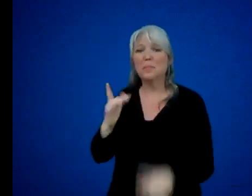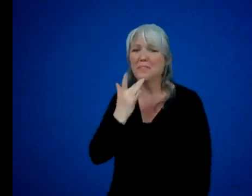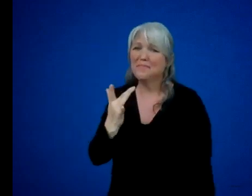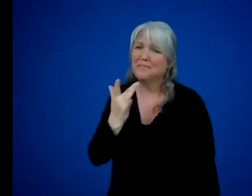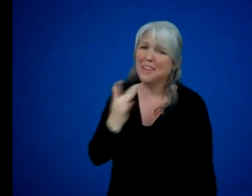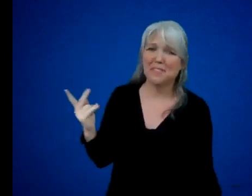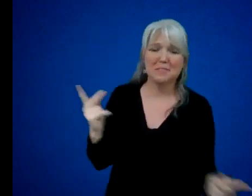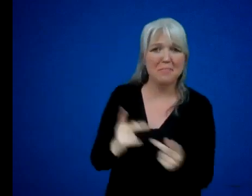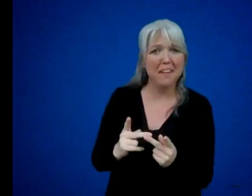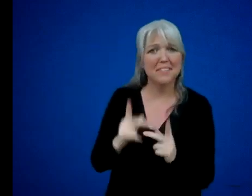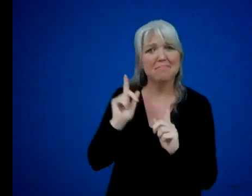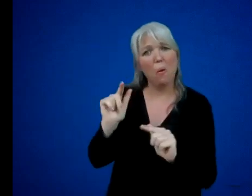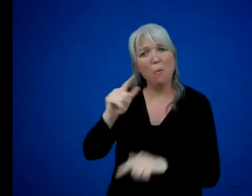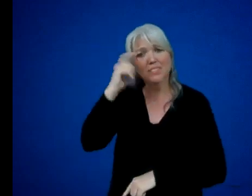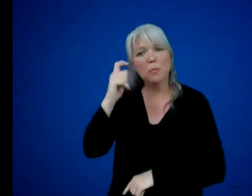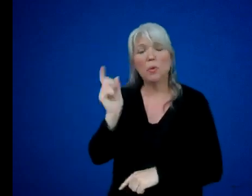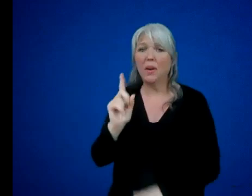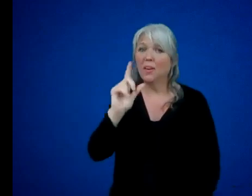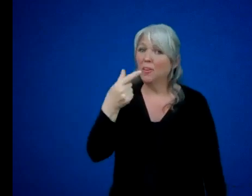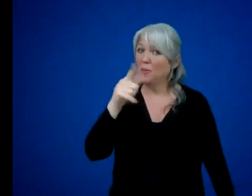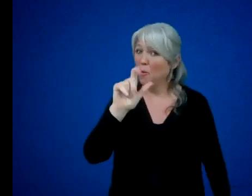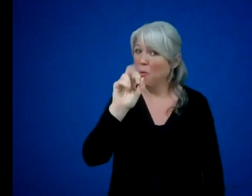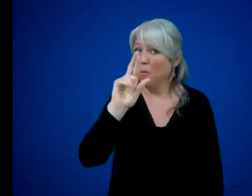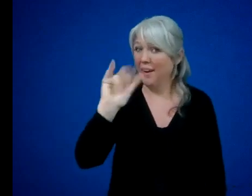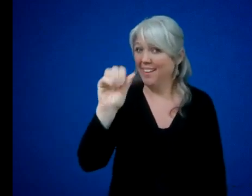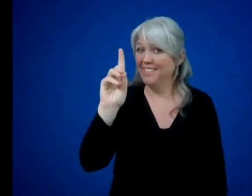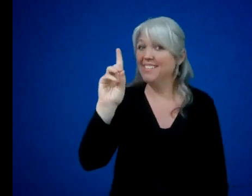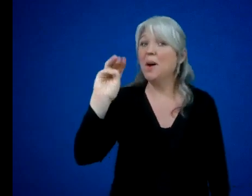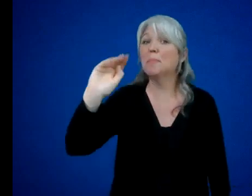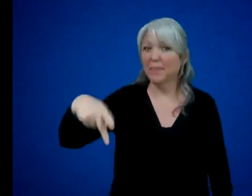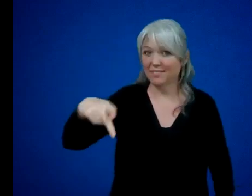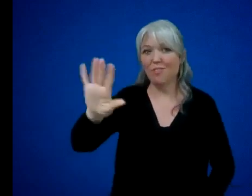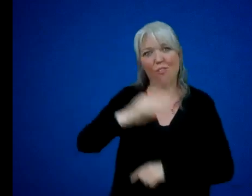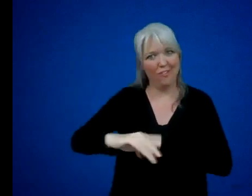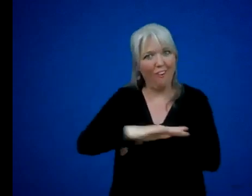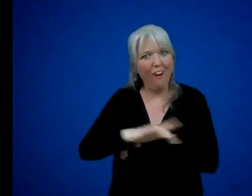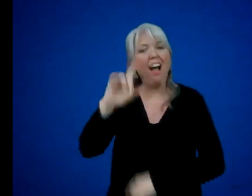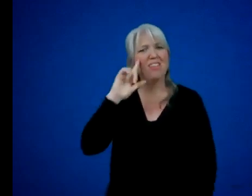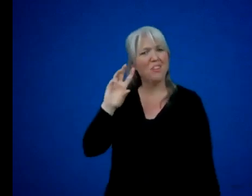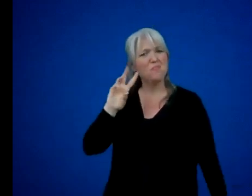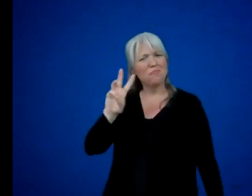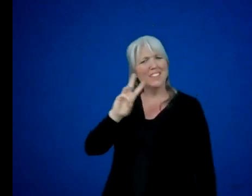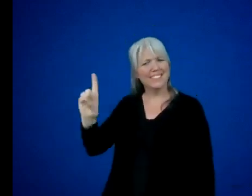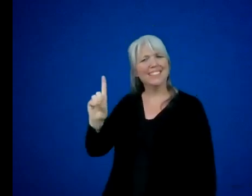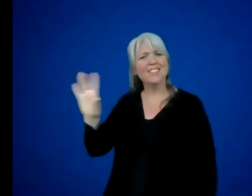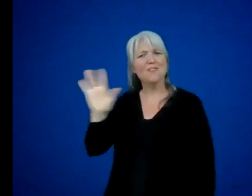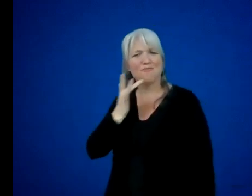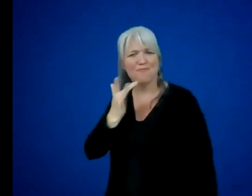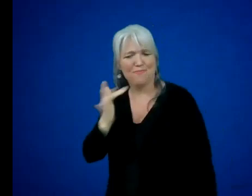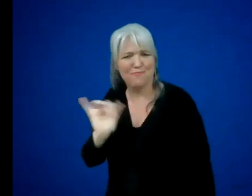to be that summer was in Gloria Dump's yard. And I figured it was Winn-Dixie's favorite place to be, too, because when we